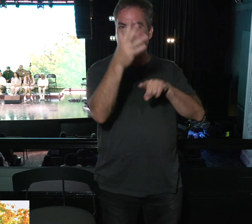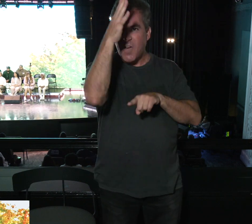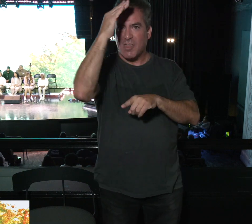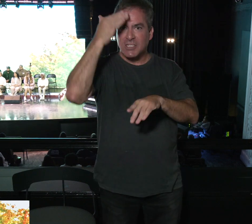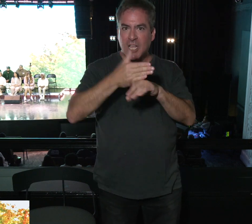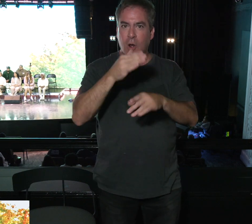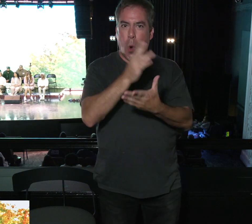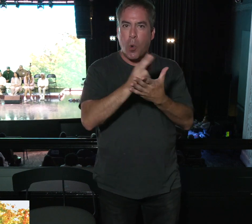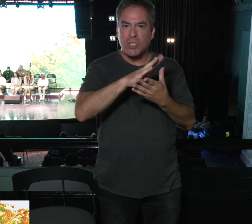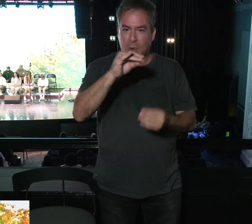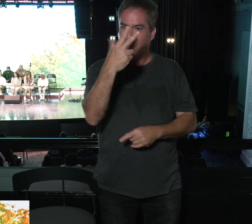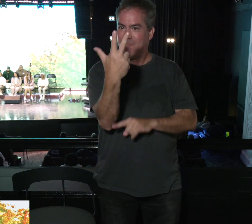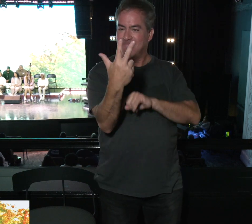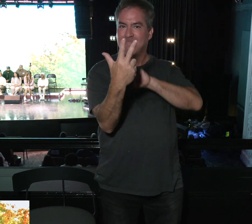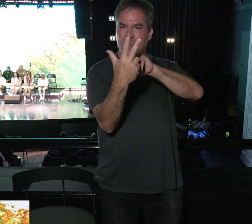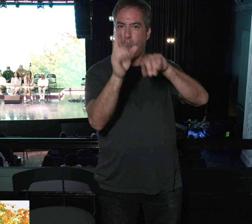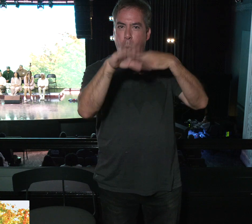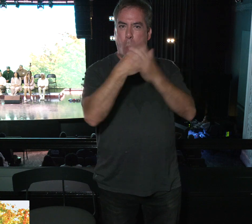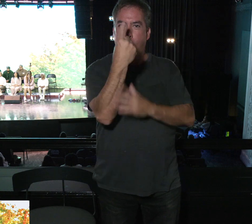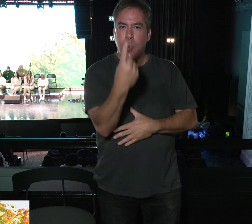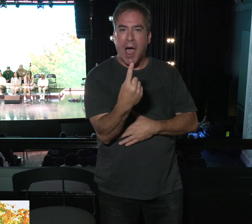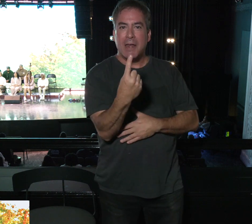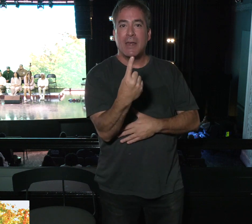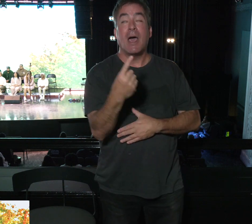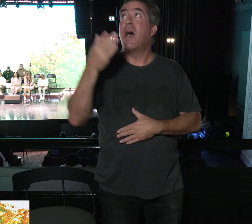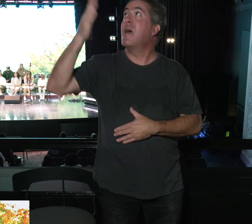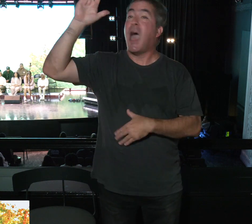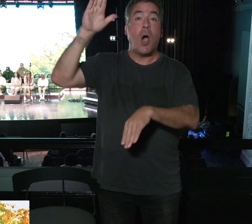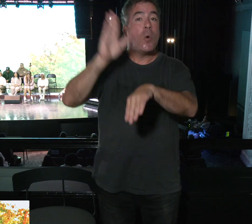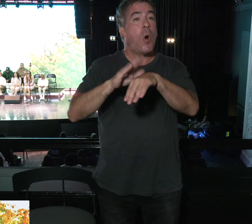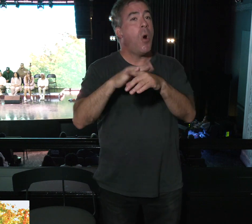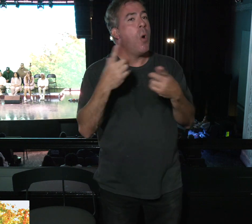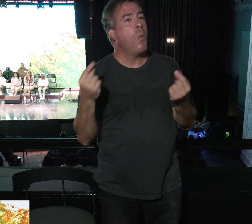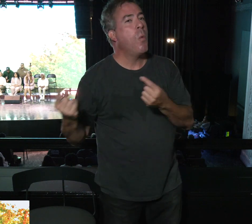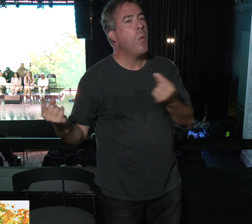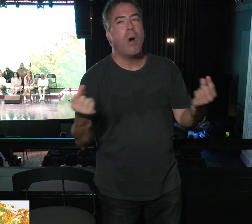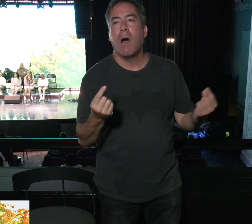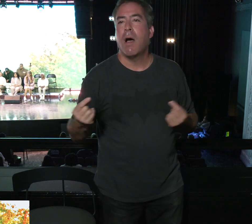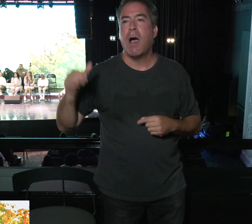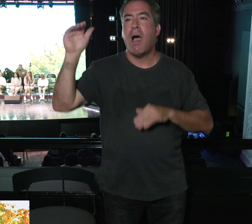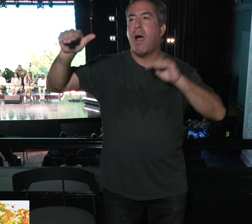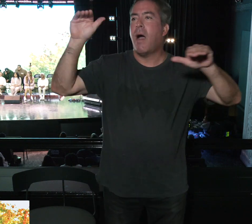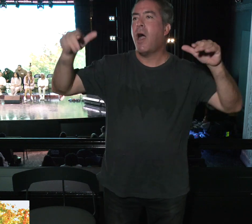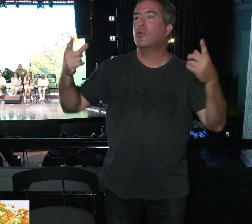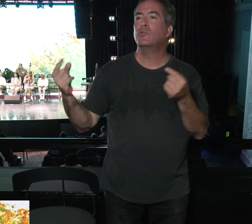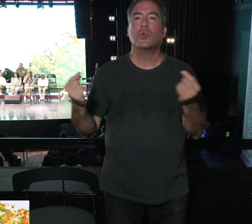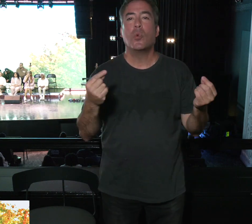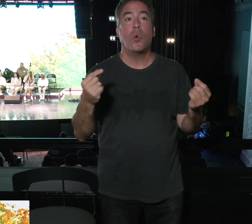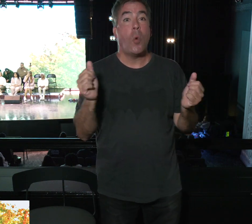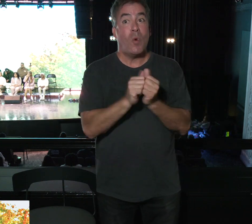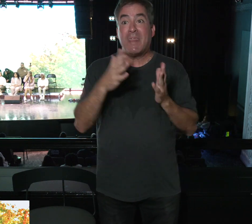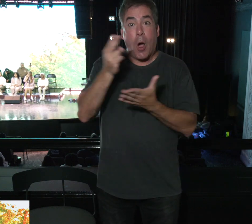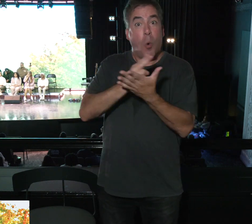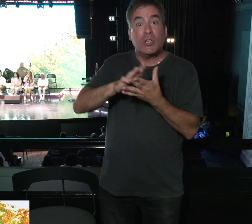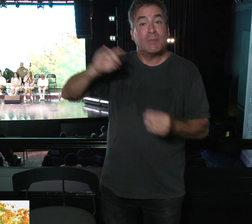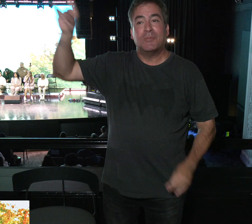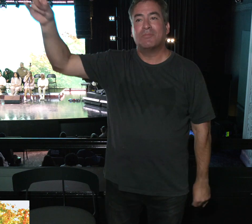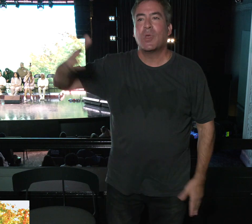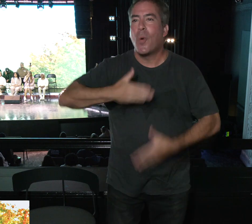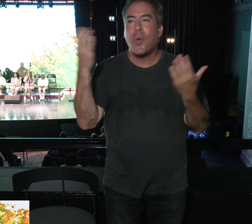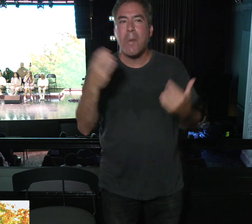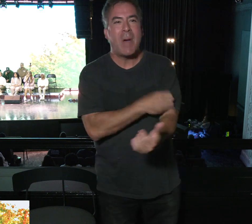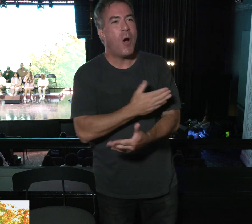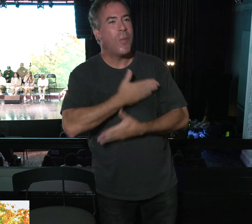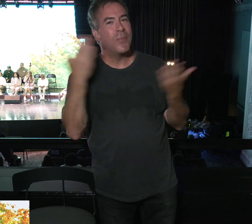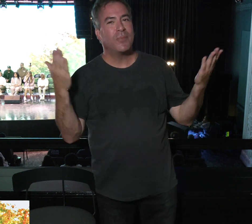lives. He's a conduit to become who God is calling us to be and do what God is calling us to do. Without him, we are powerless.